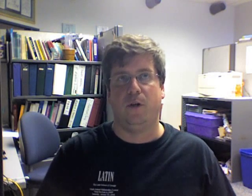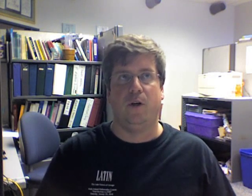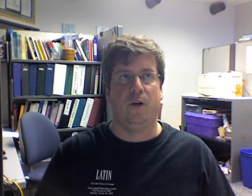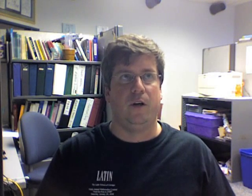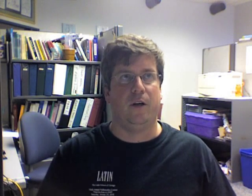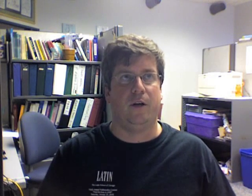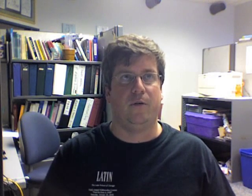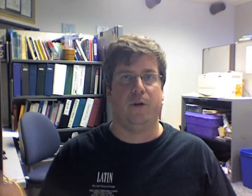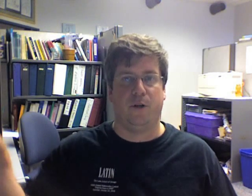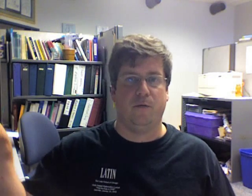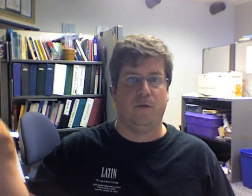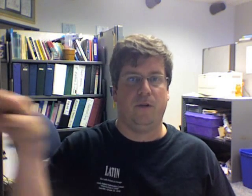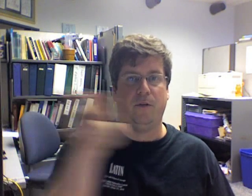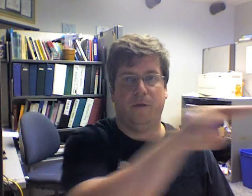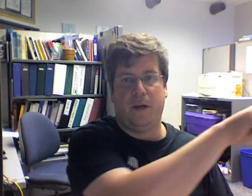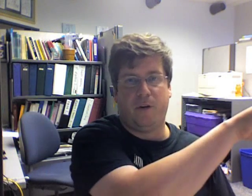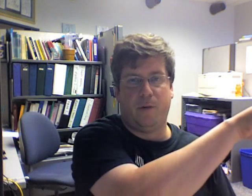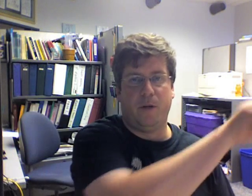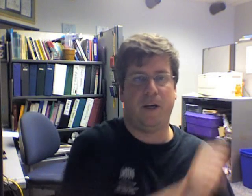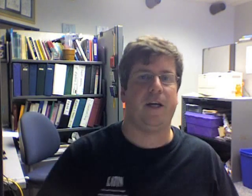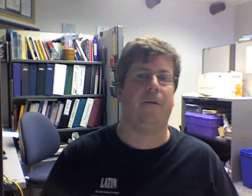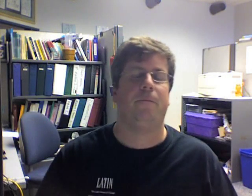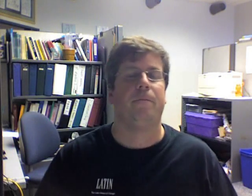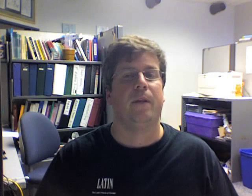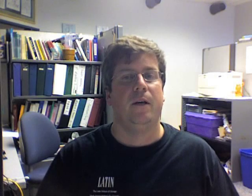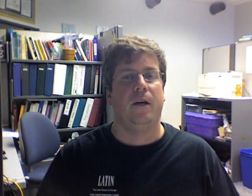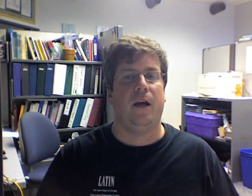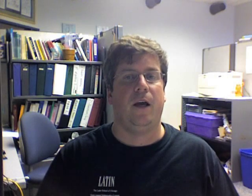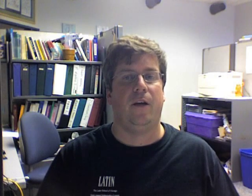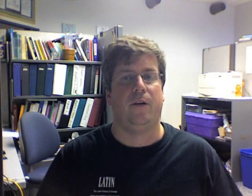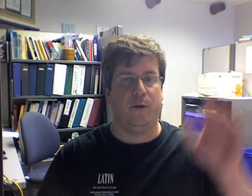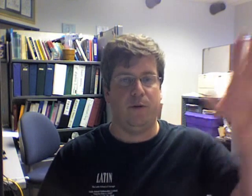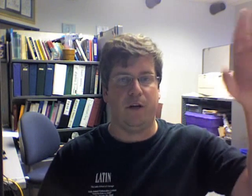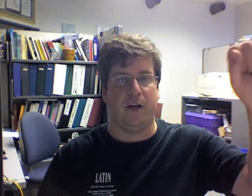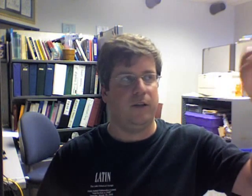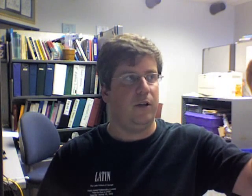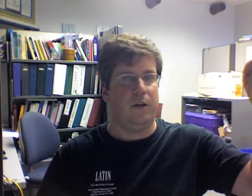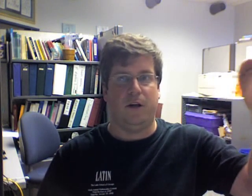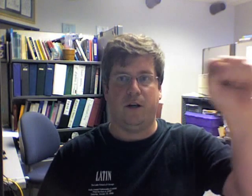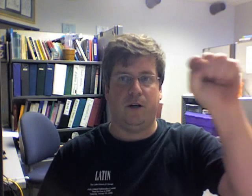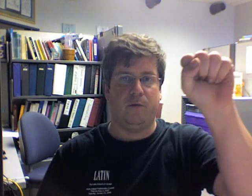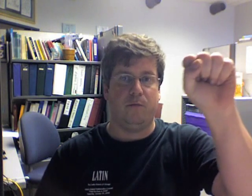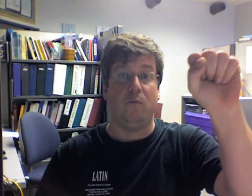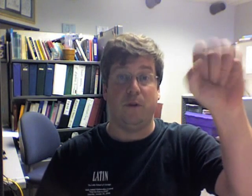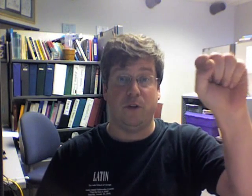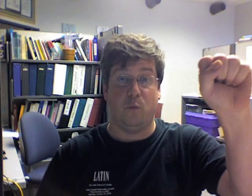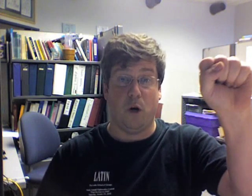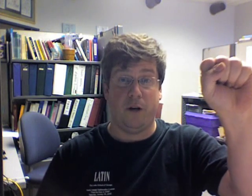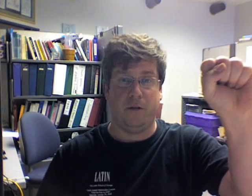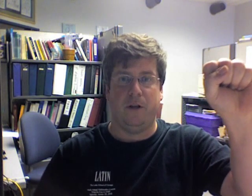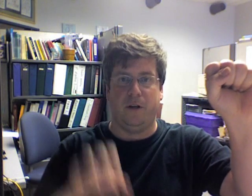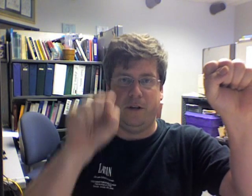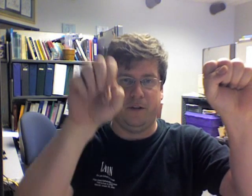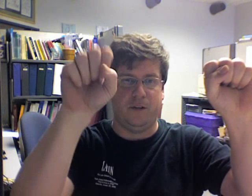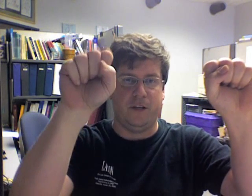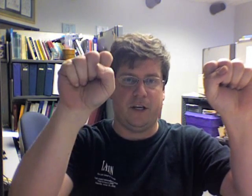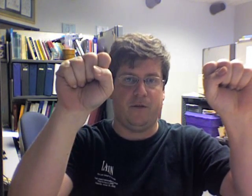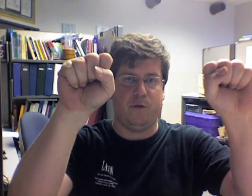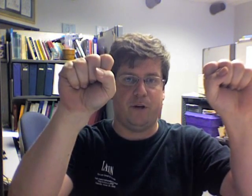uh, we're going to have our number line again. And here we've got, uh, this is 1, this is negative 1.